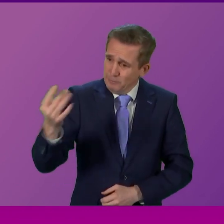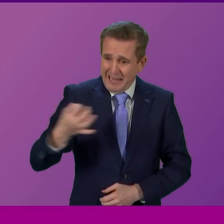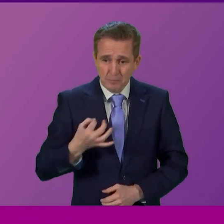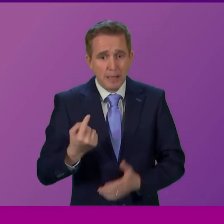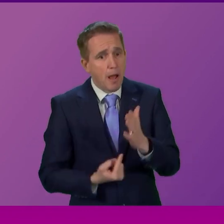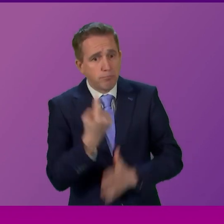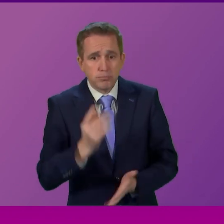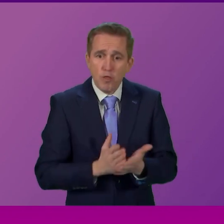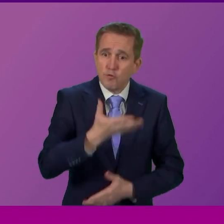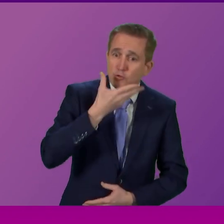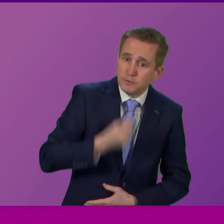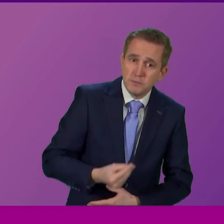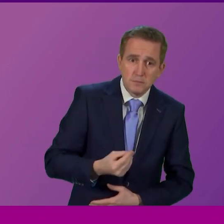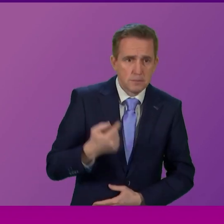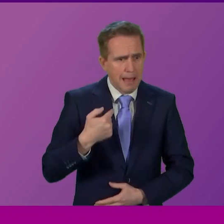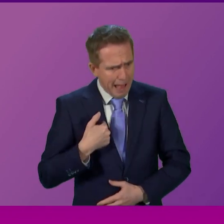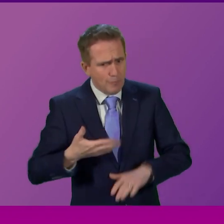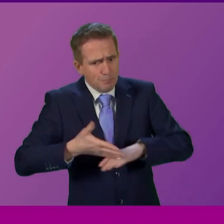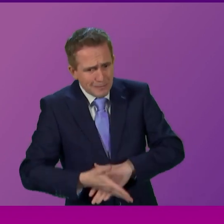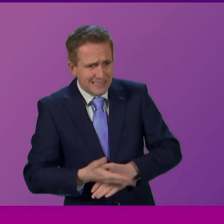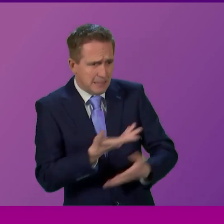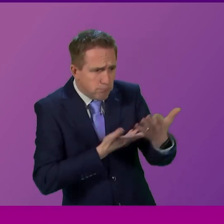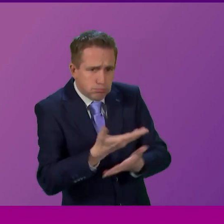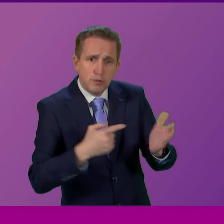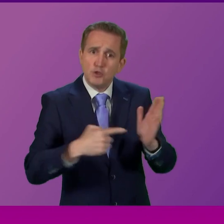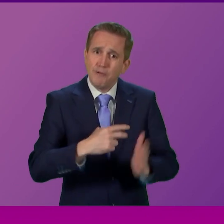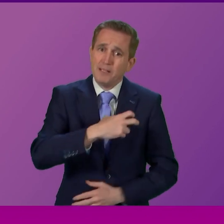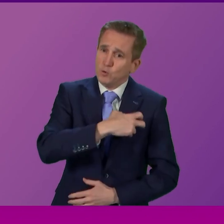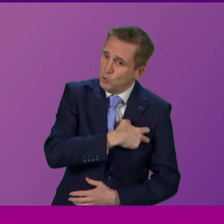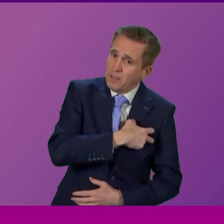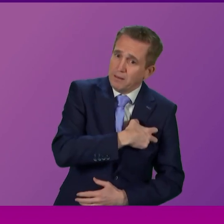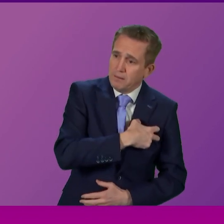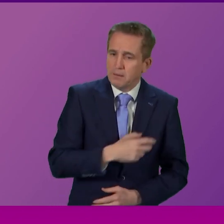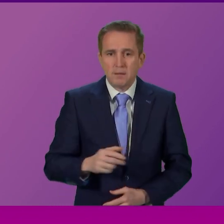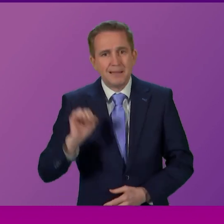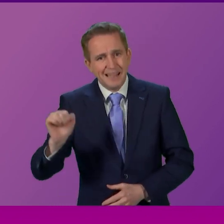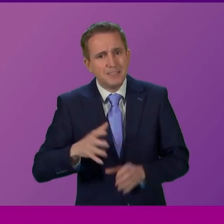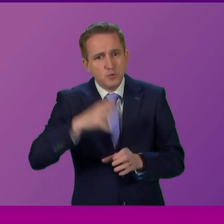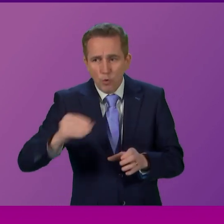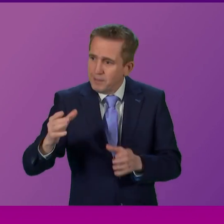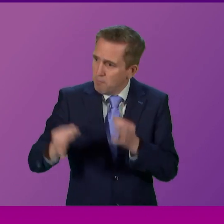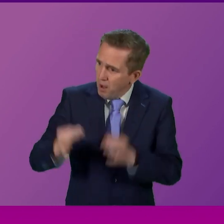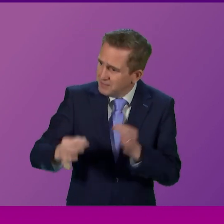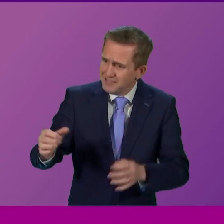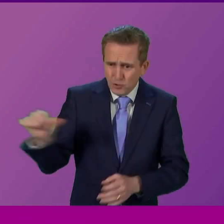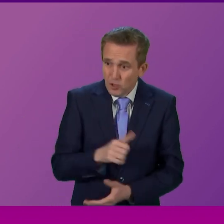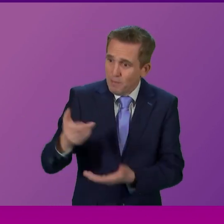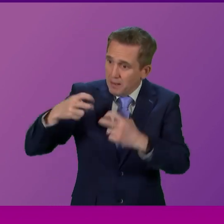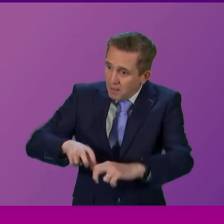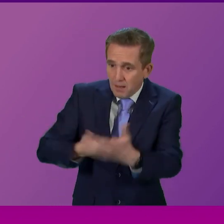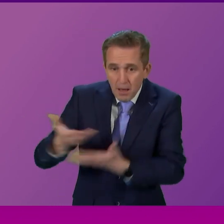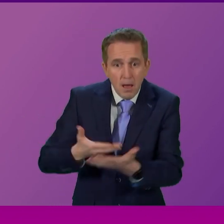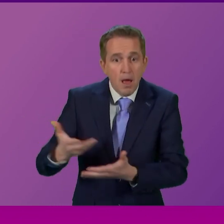I? Well, I was busy in the festive period talking to our trade union colleagues. If his party, of course, did the same, they may not have nurses and ambulance drivers